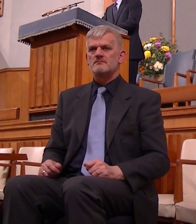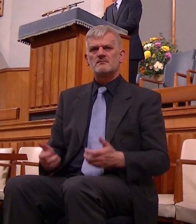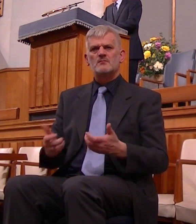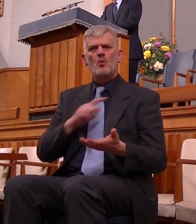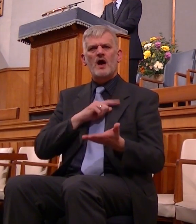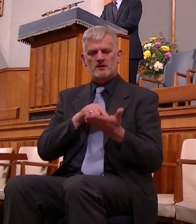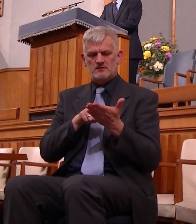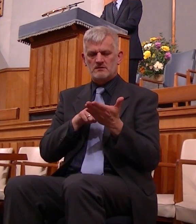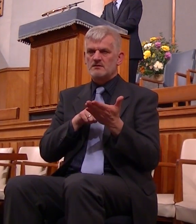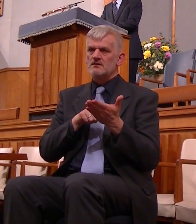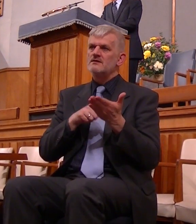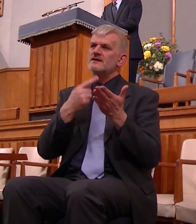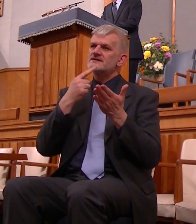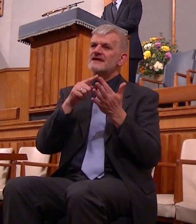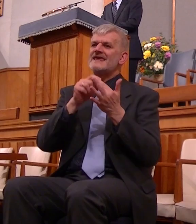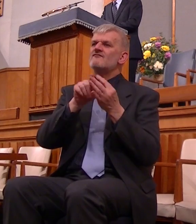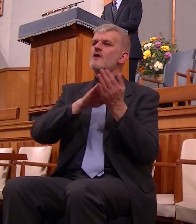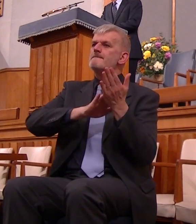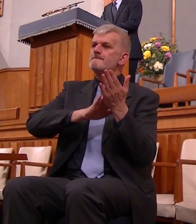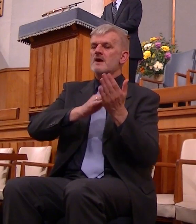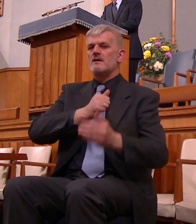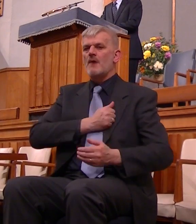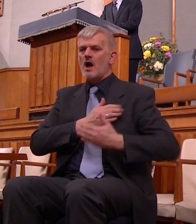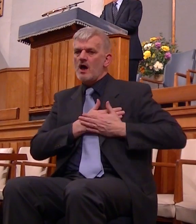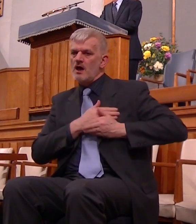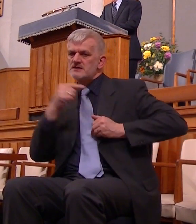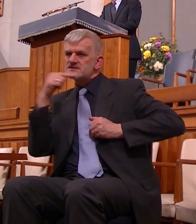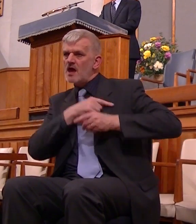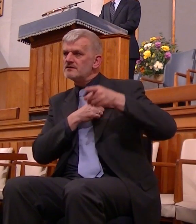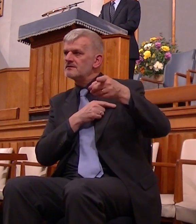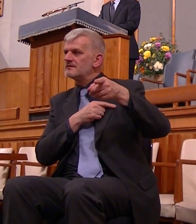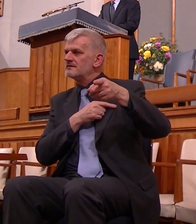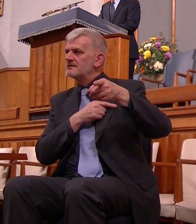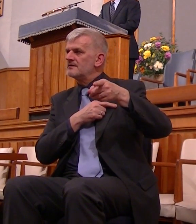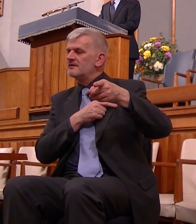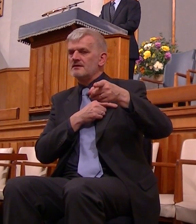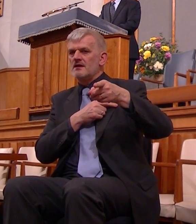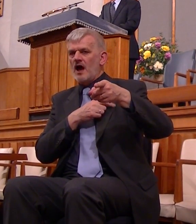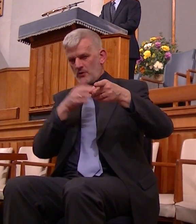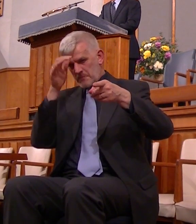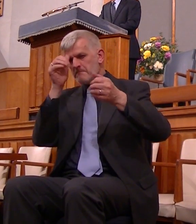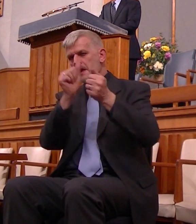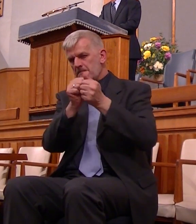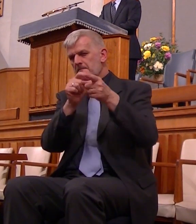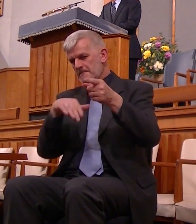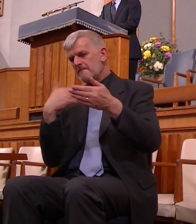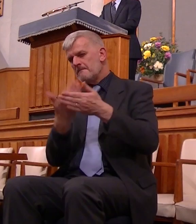is Ephraim my dear son I do earnestly remember him still